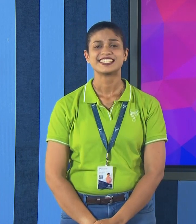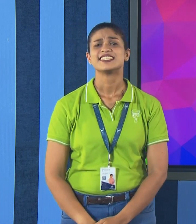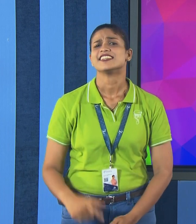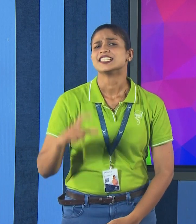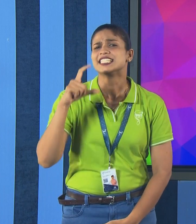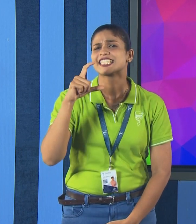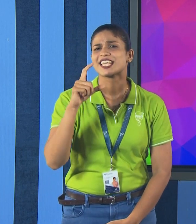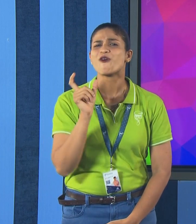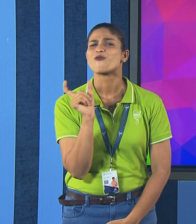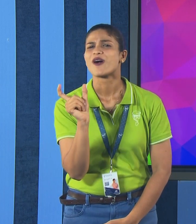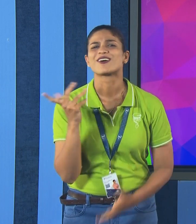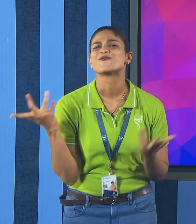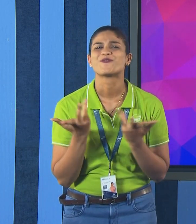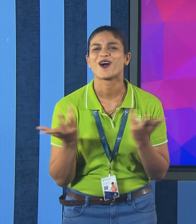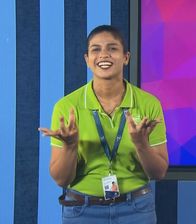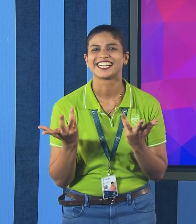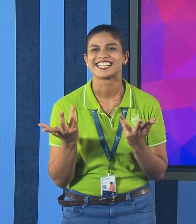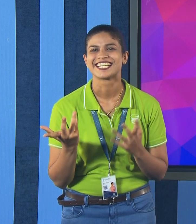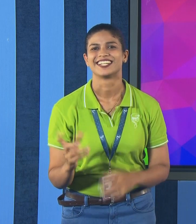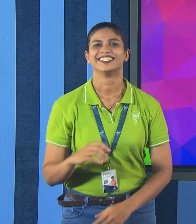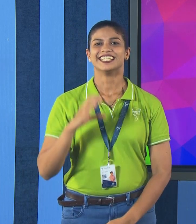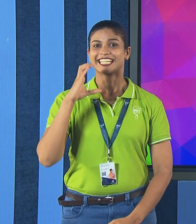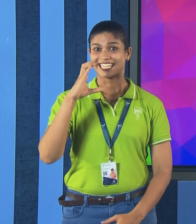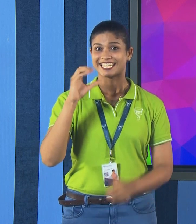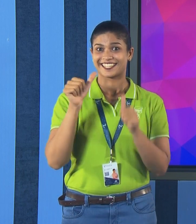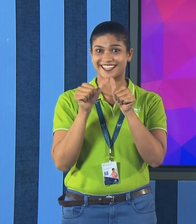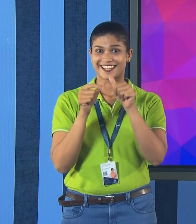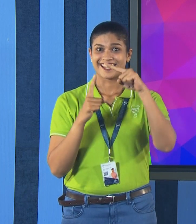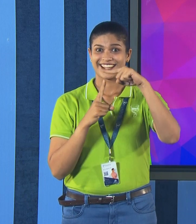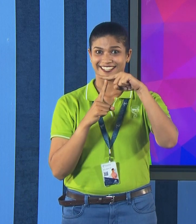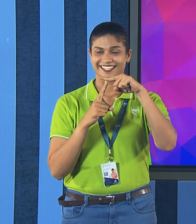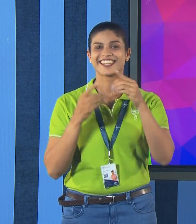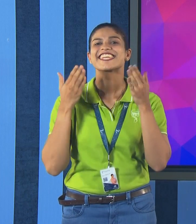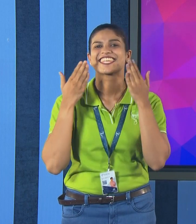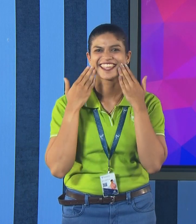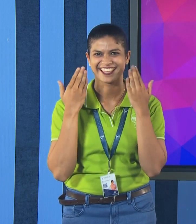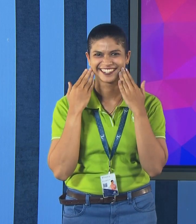Next, C, what is the word connected with C, C, A, T, cat.